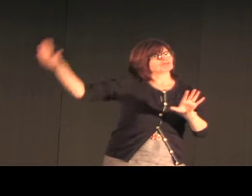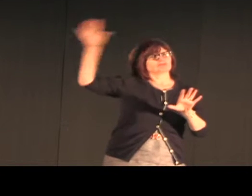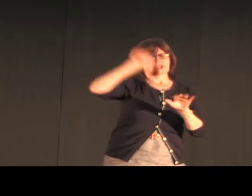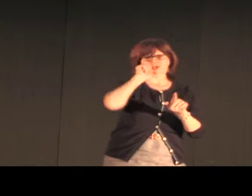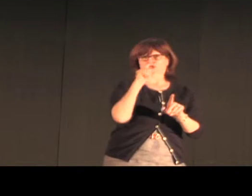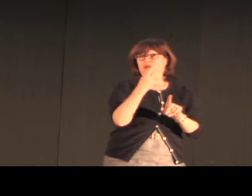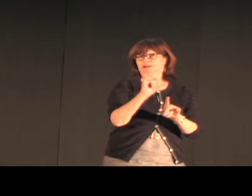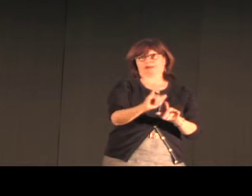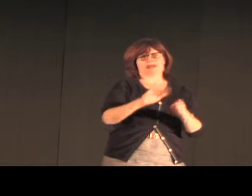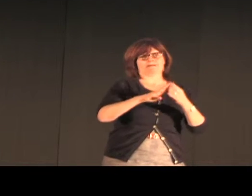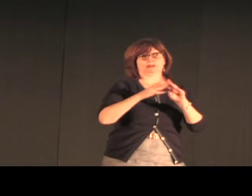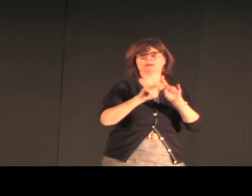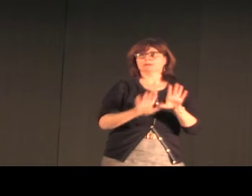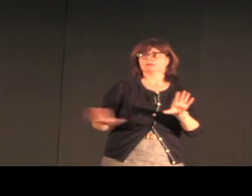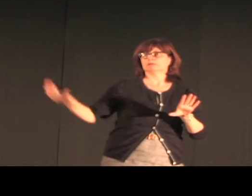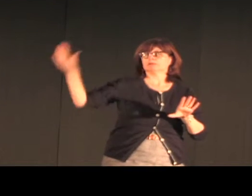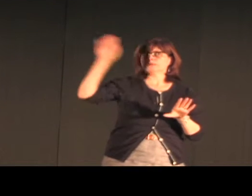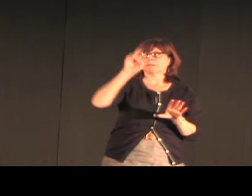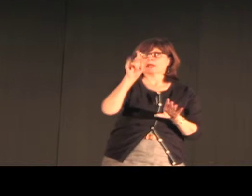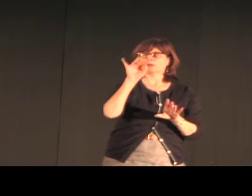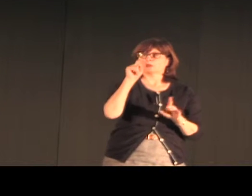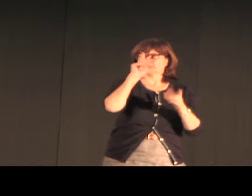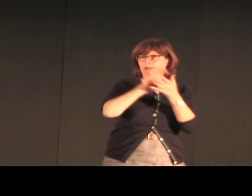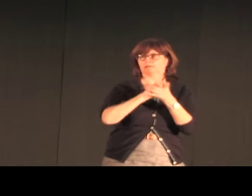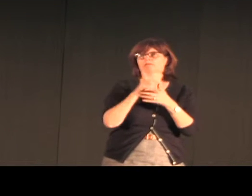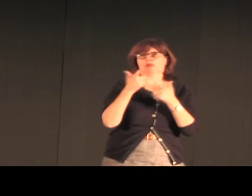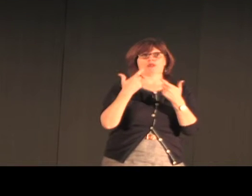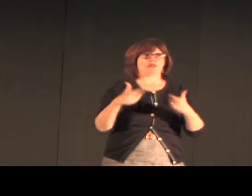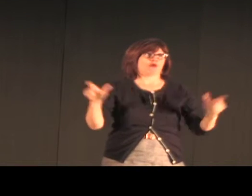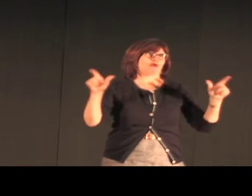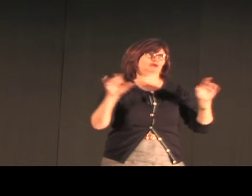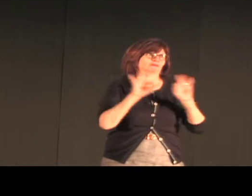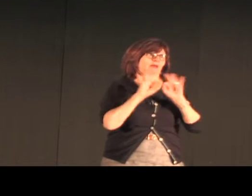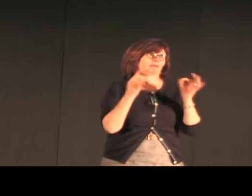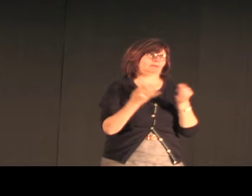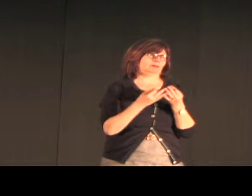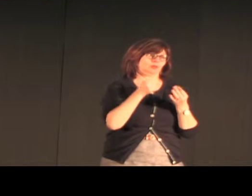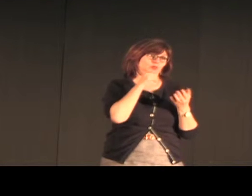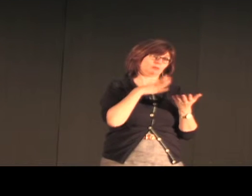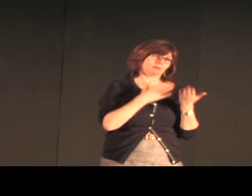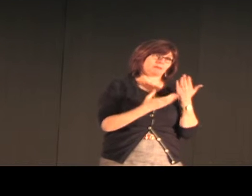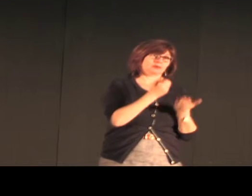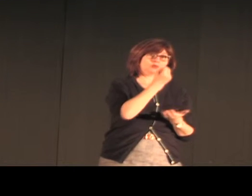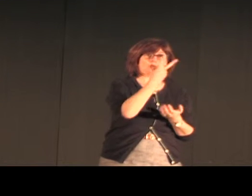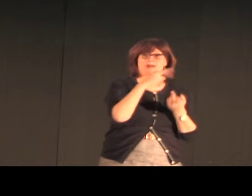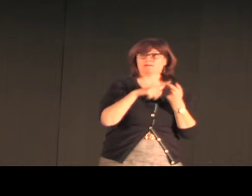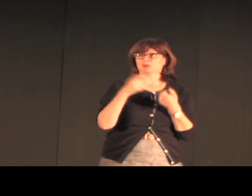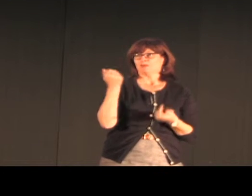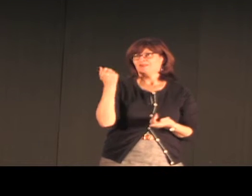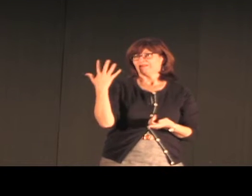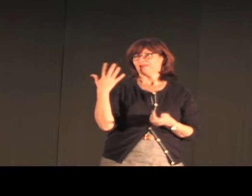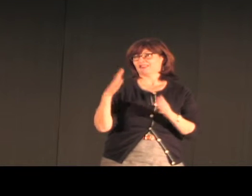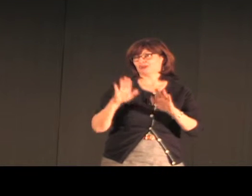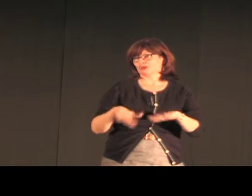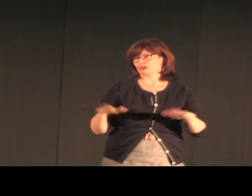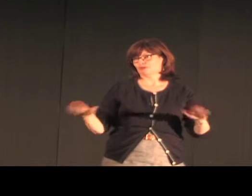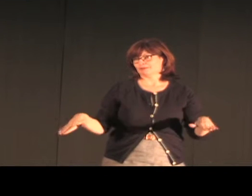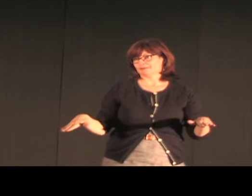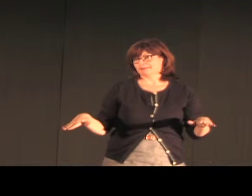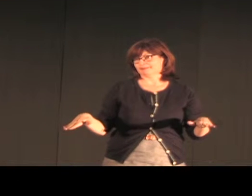that Bedouins, not just in this area, but all over, believe in having large families. So we saw many women